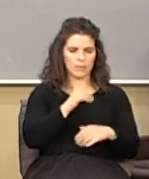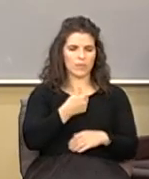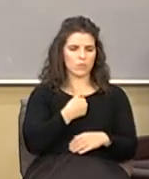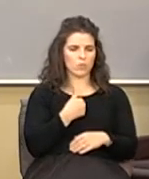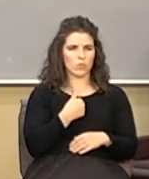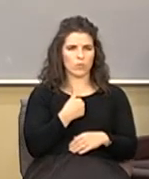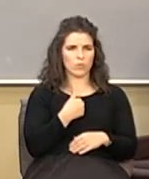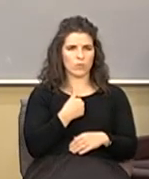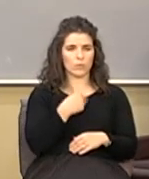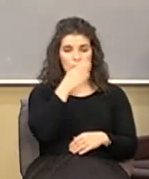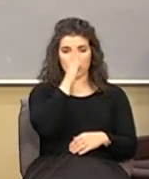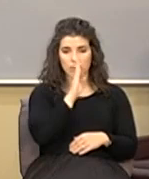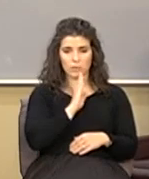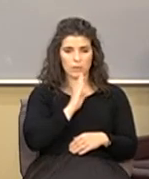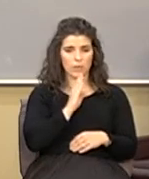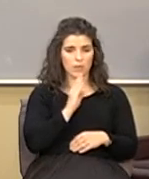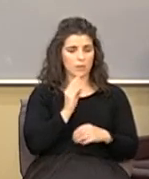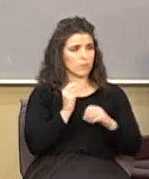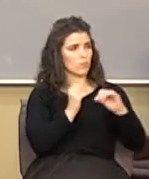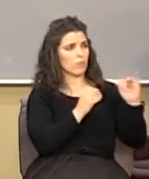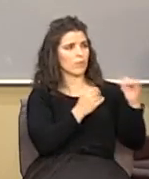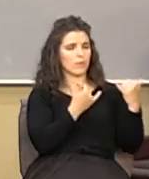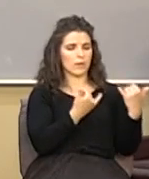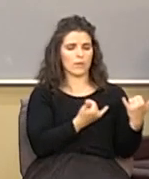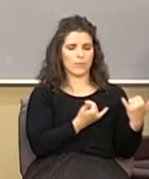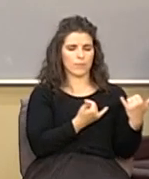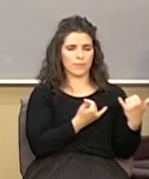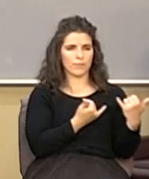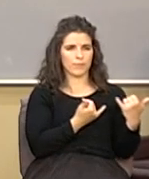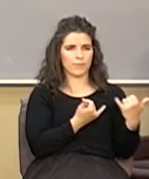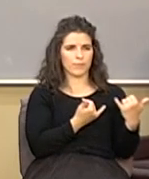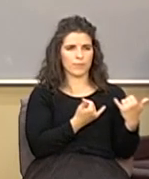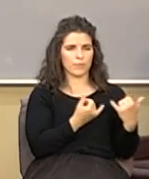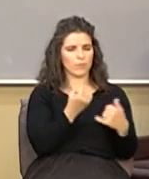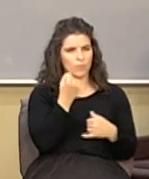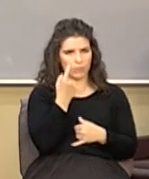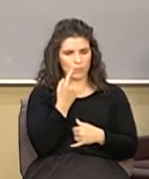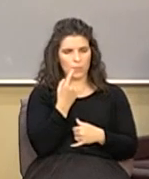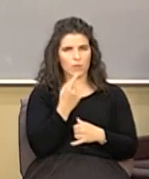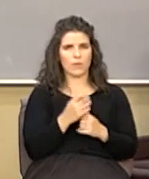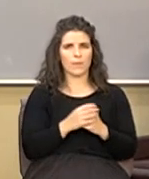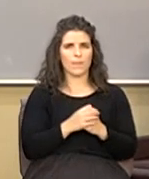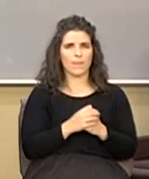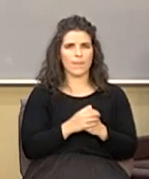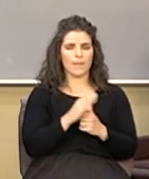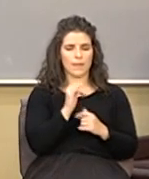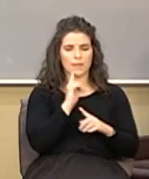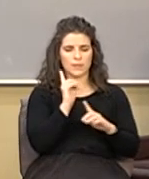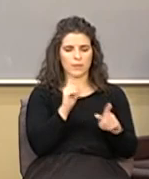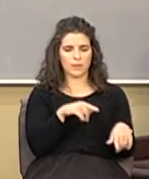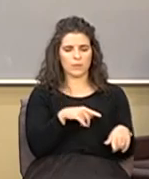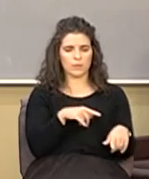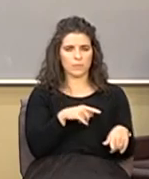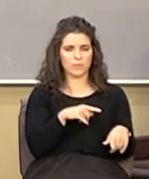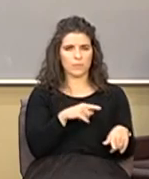it's God's property now you understand what he just said that's the answer